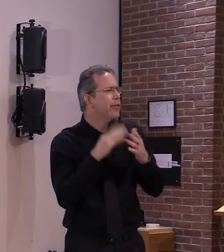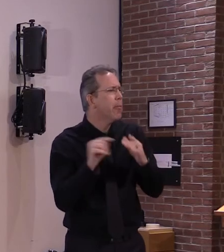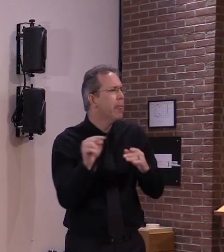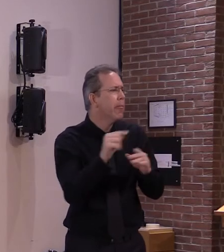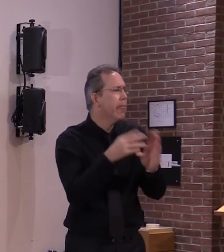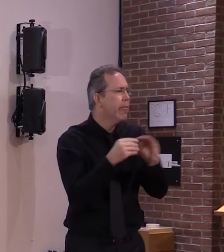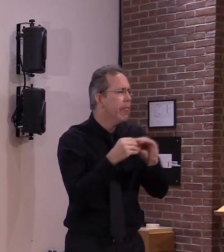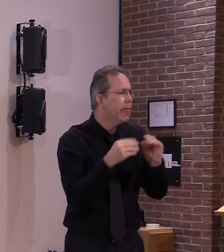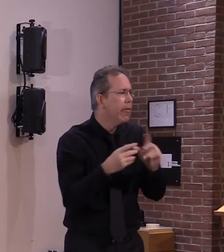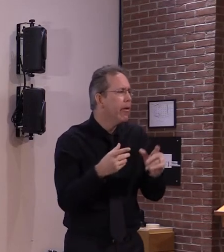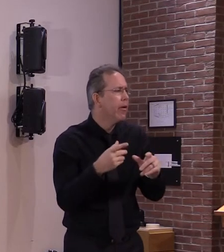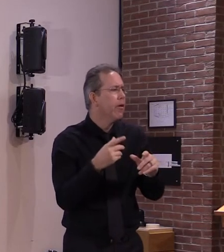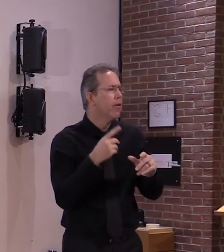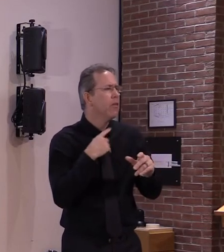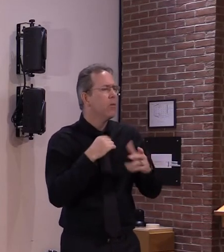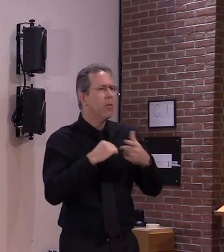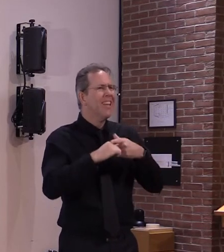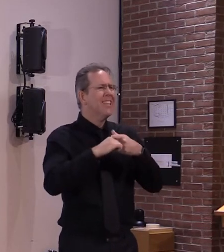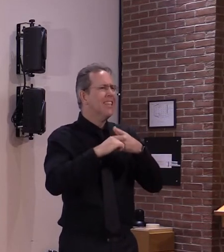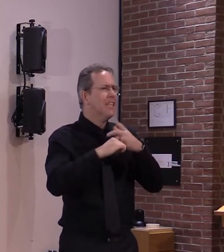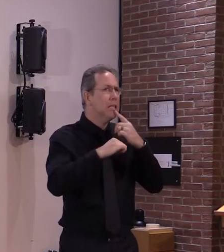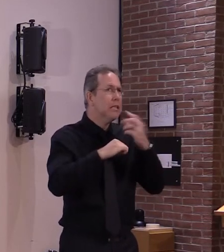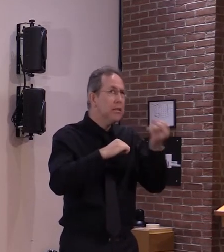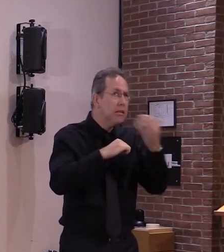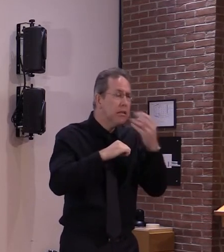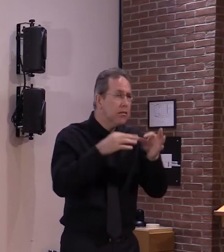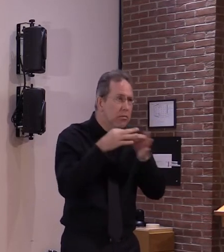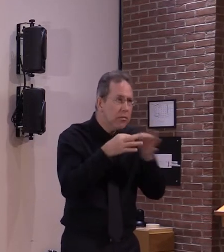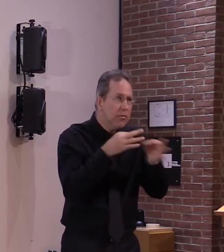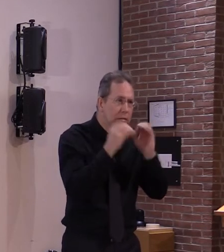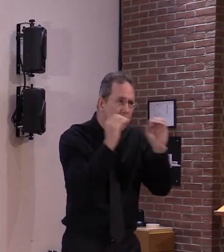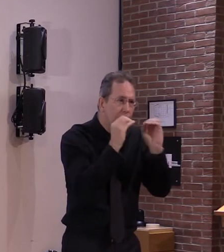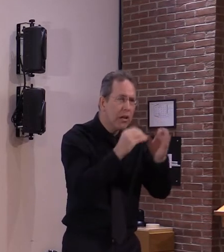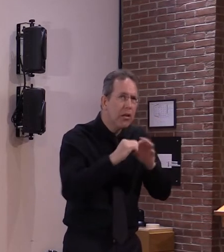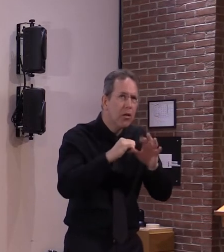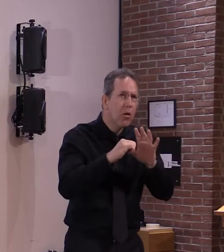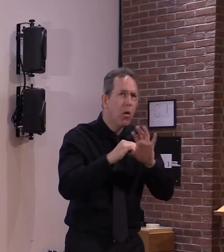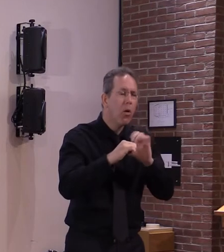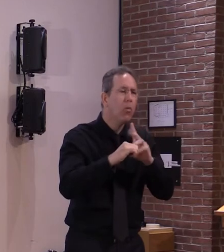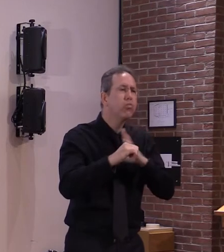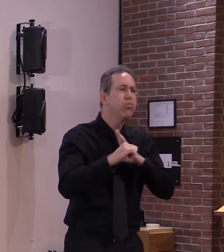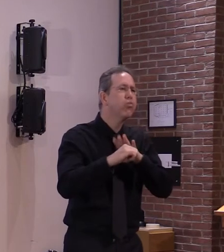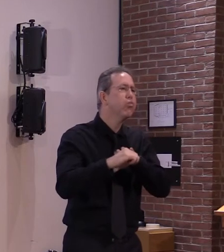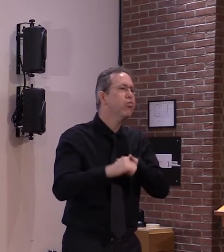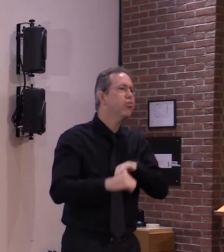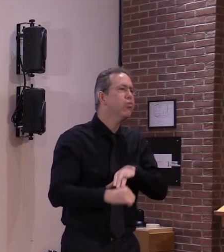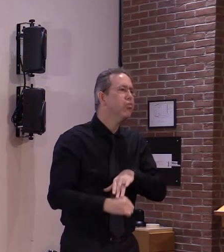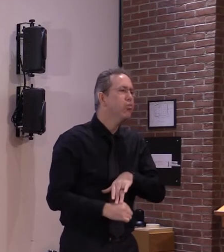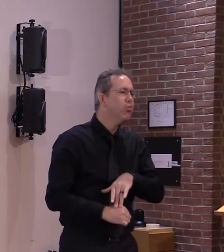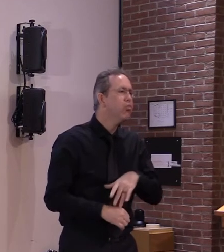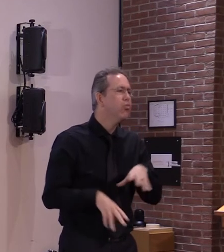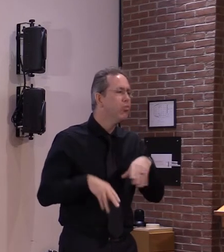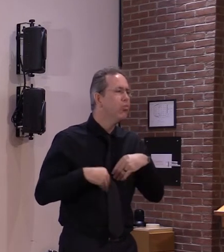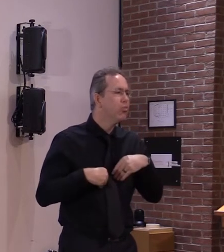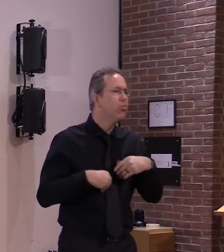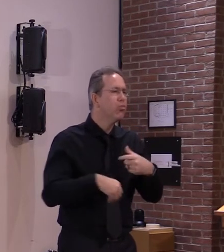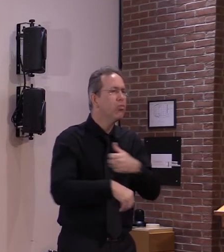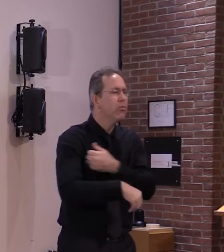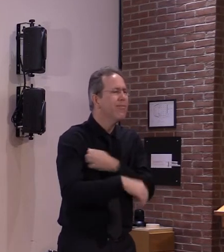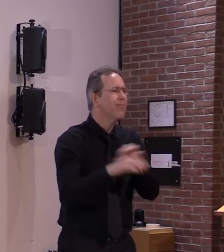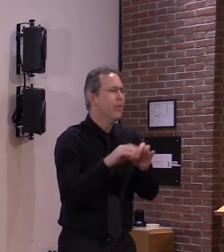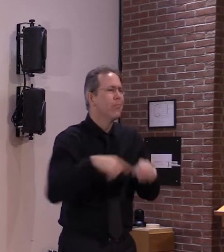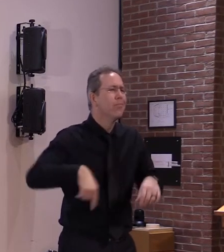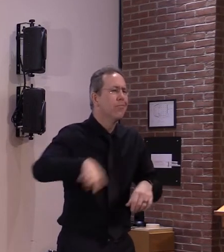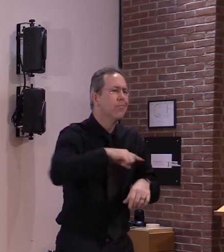as a society that this is needed in order for us to get back to normal so we'll uh we'll have we'll